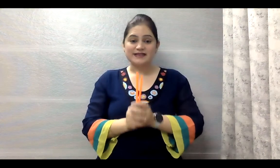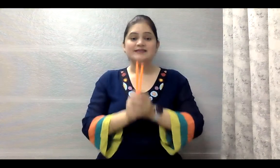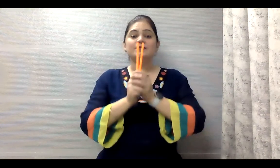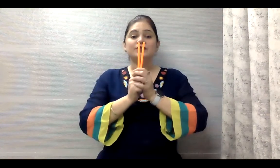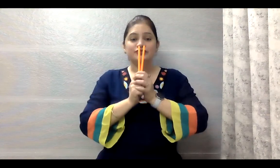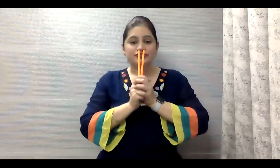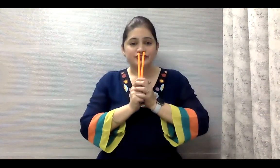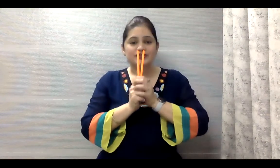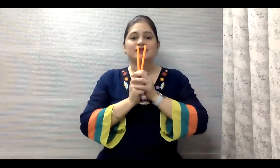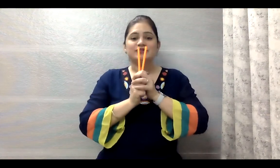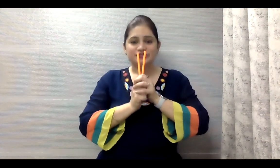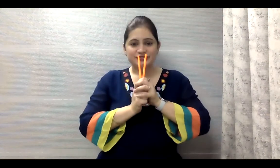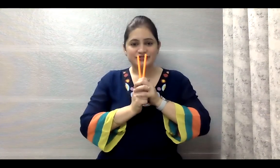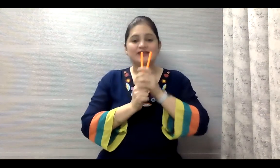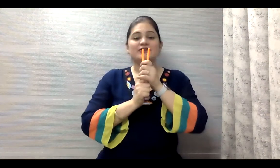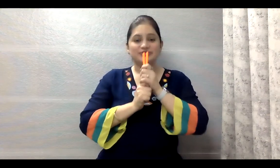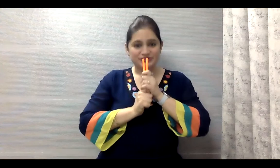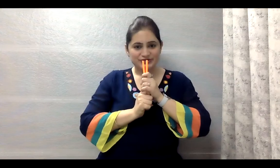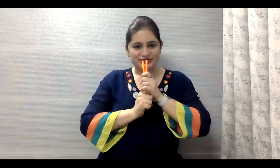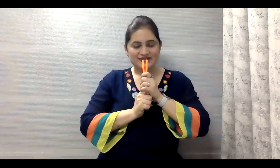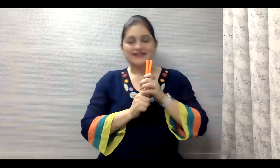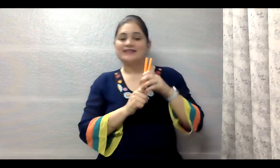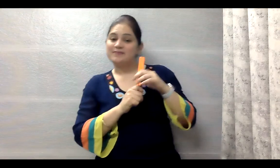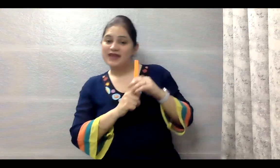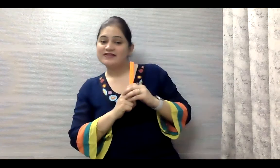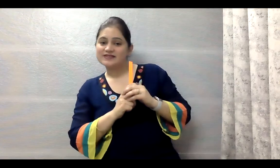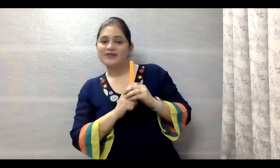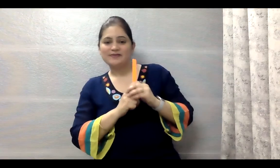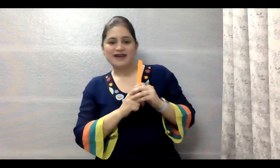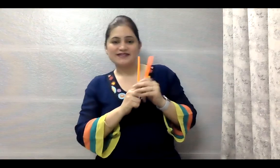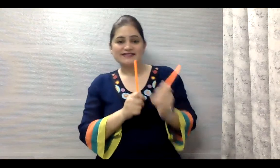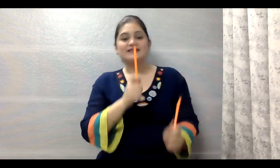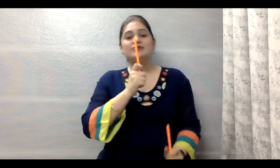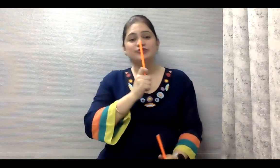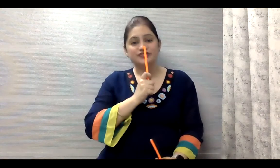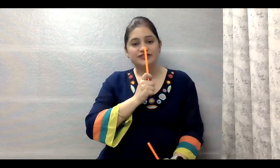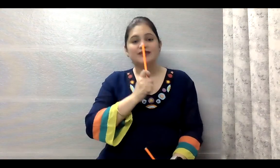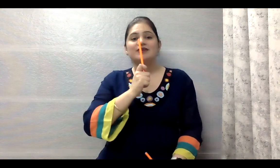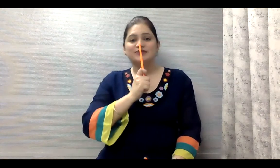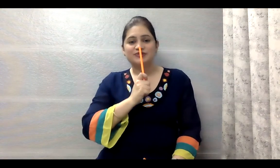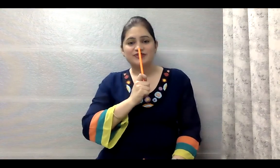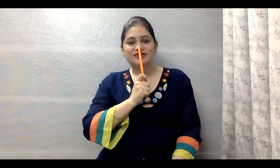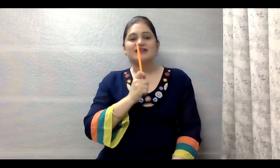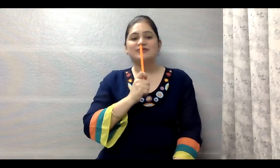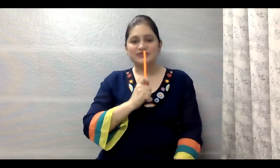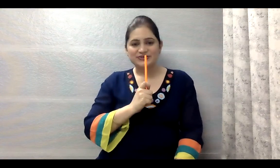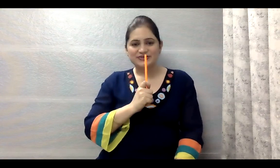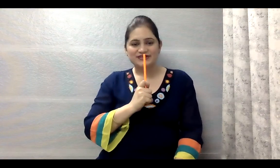say shh shh shh. The parents on the bus say shh shh shh.